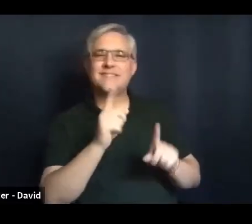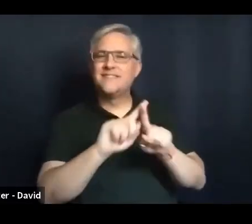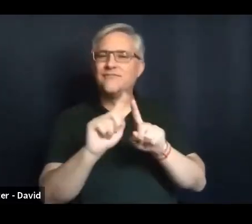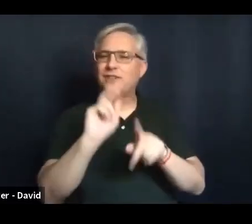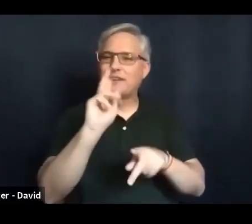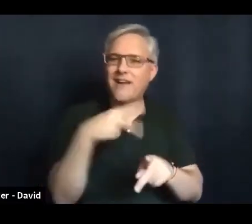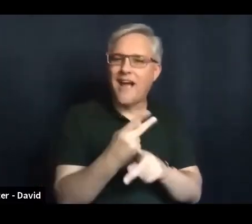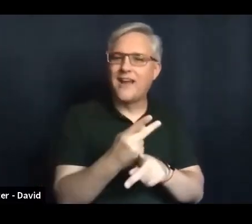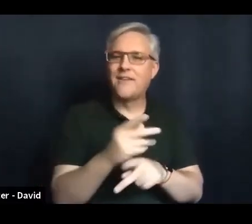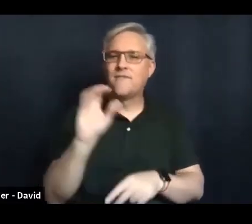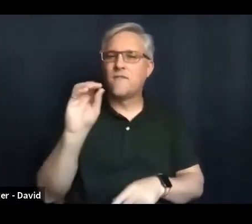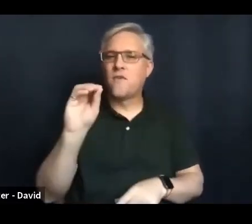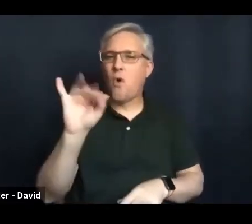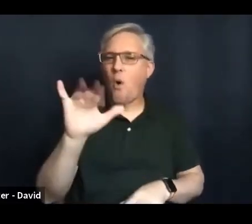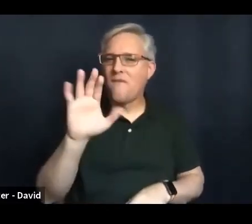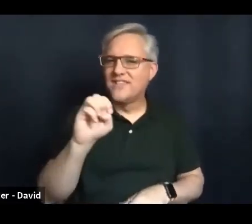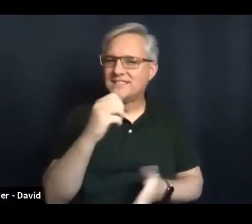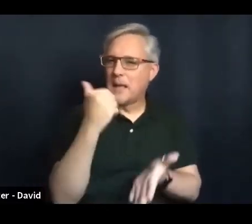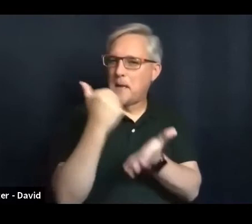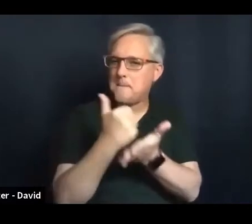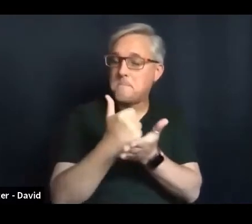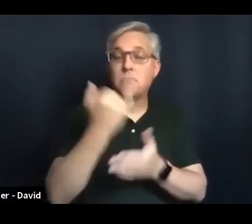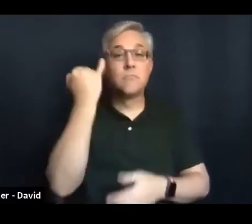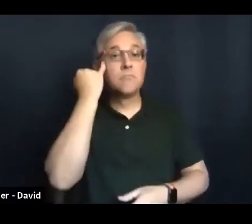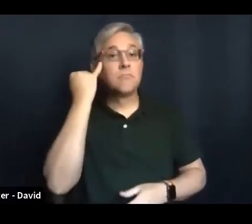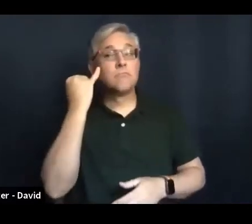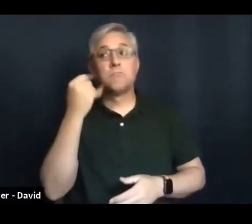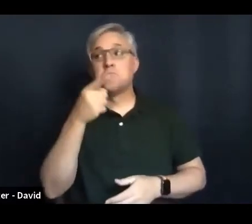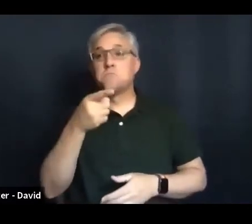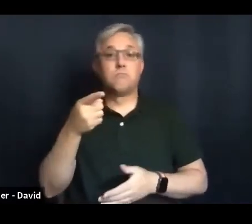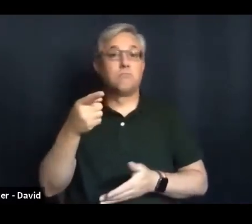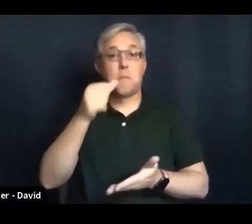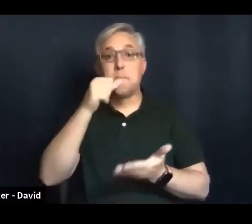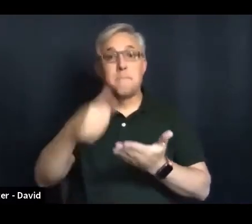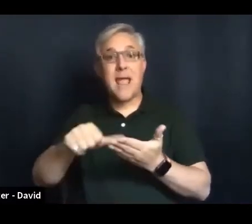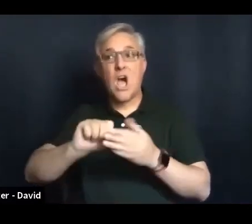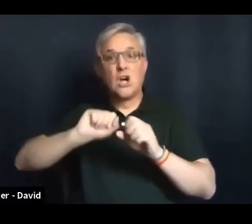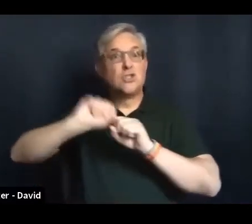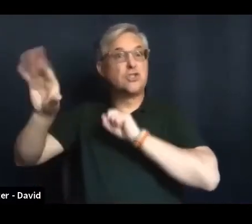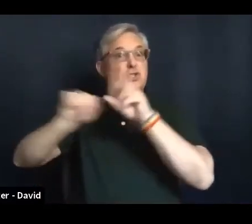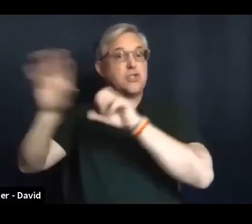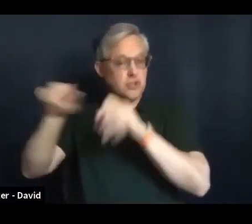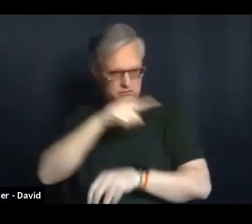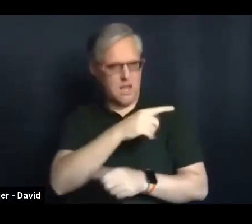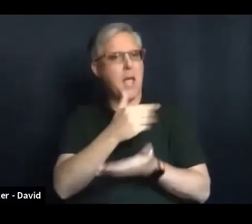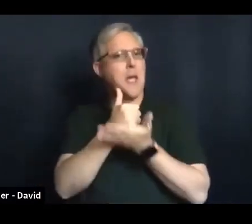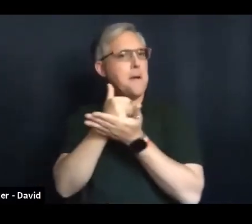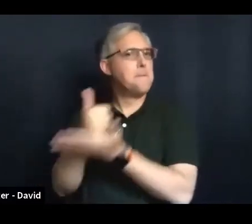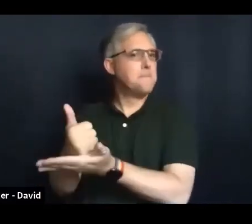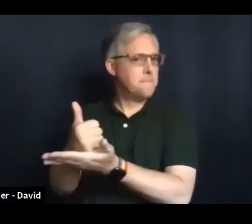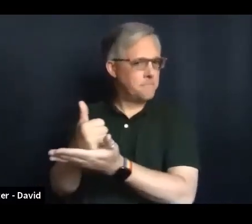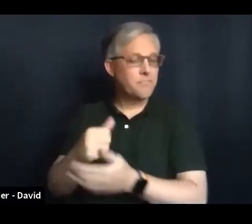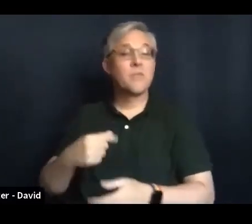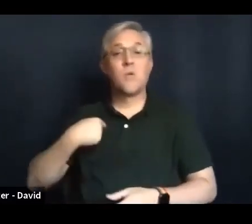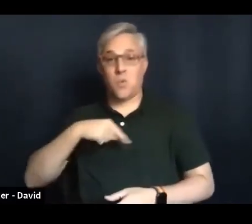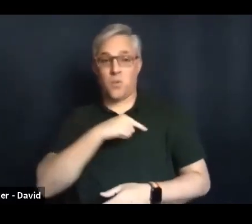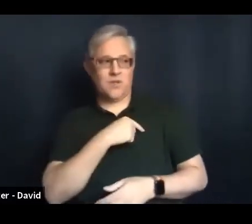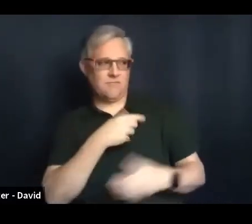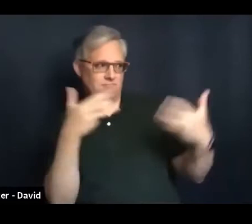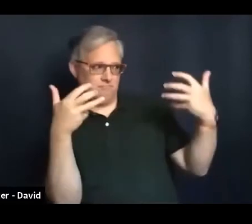a big mailing, for example, he could help with doing something like that. So we're doing a fundraiser with him. If you buy products from him